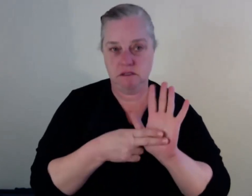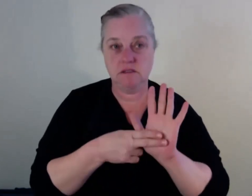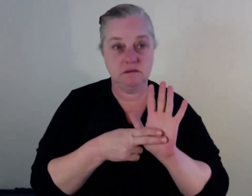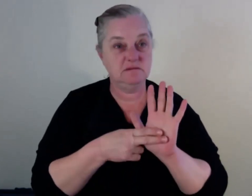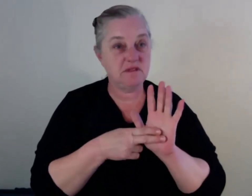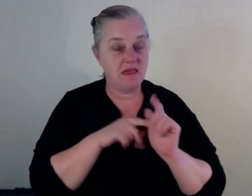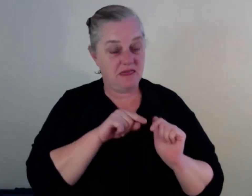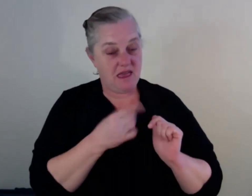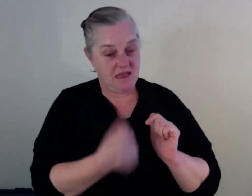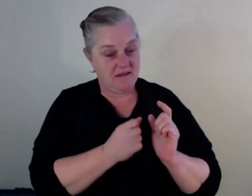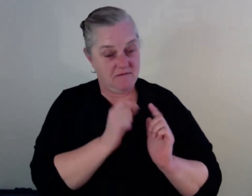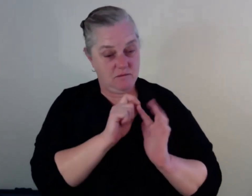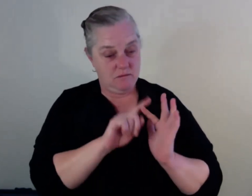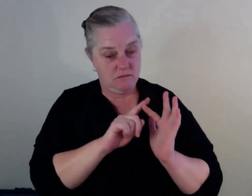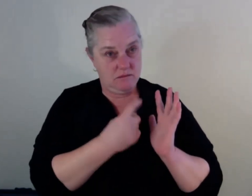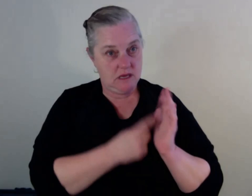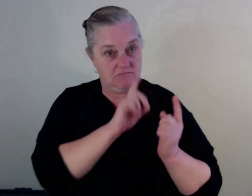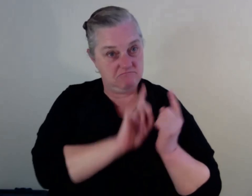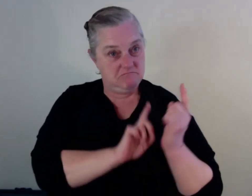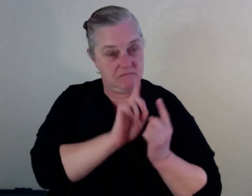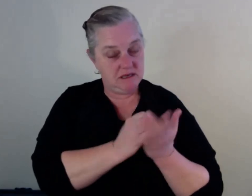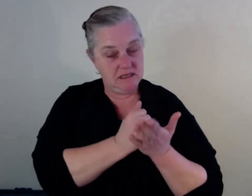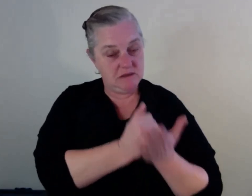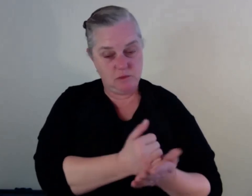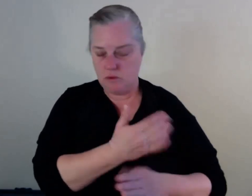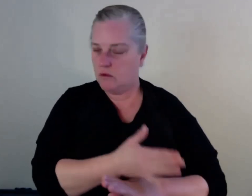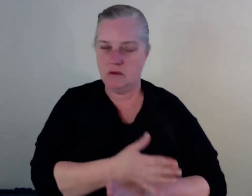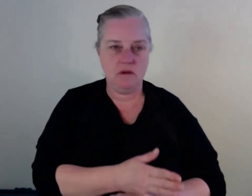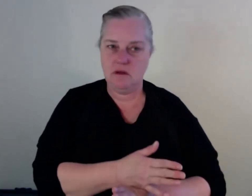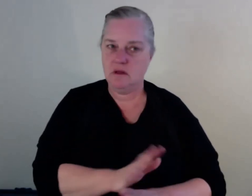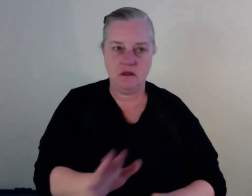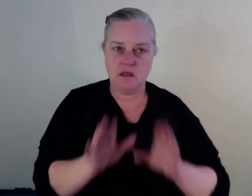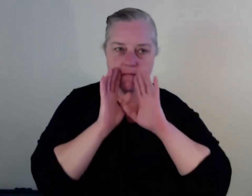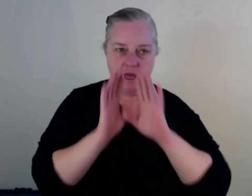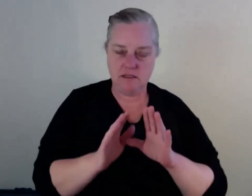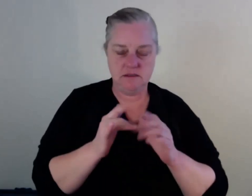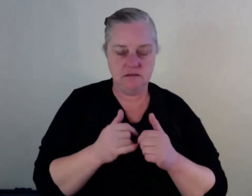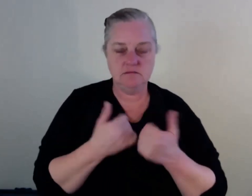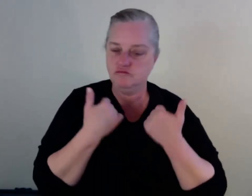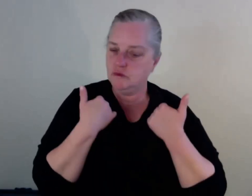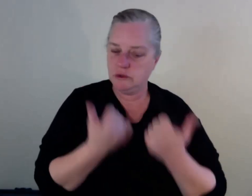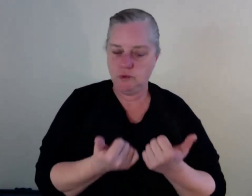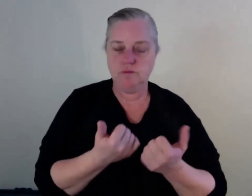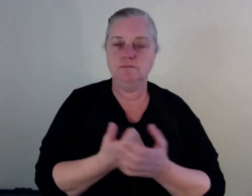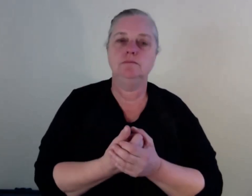it's been a raging success there. I have not had to utilise them myself,